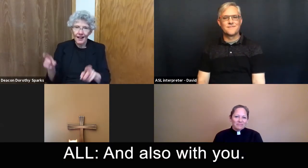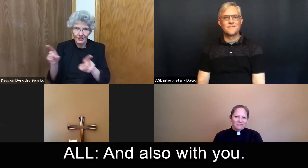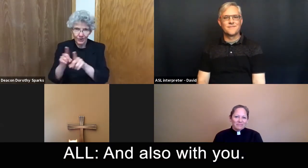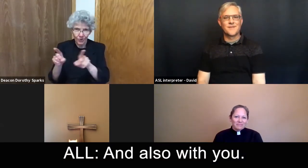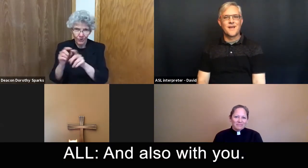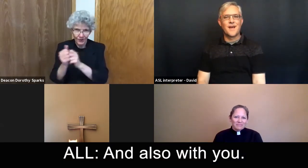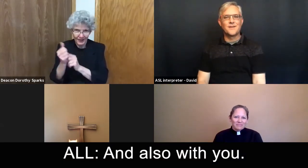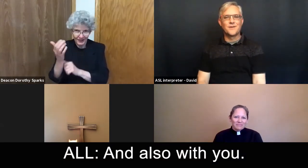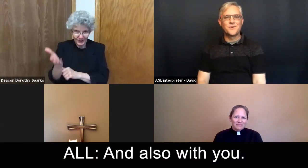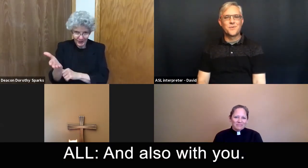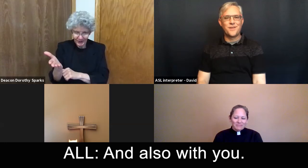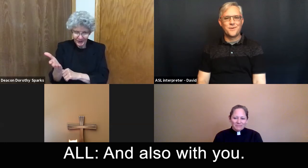and also with you